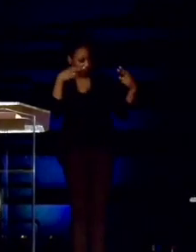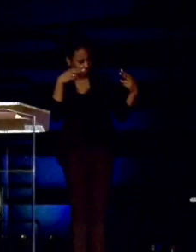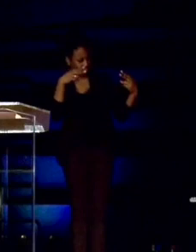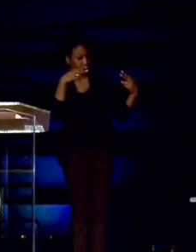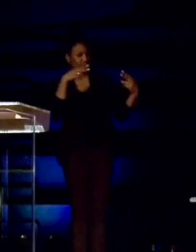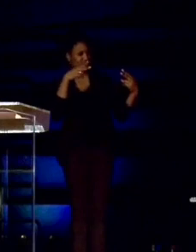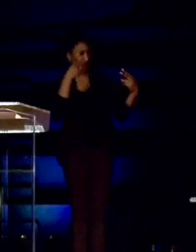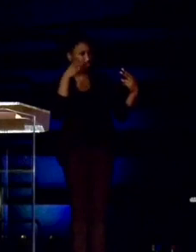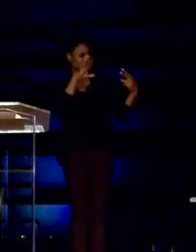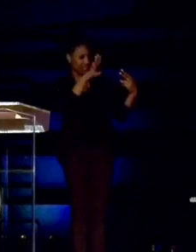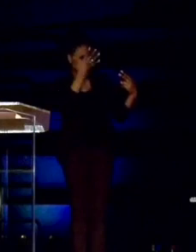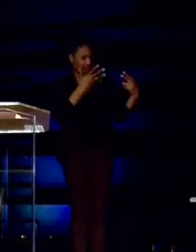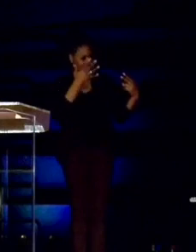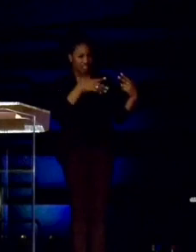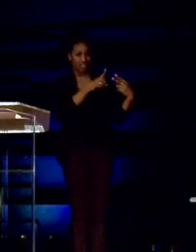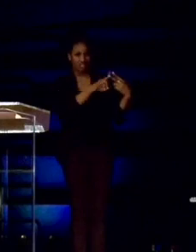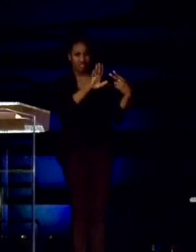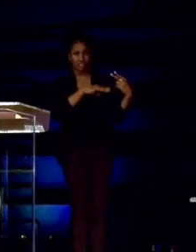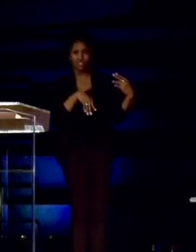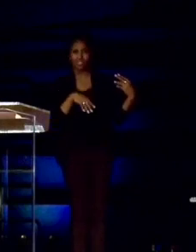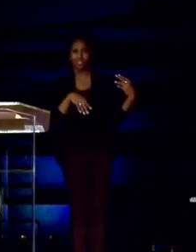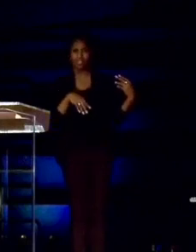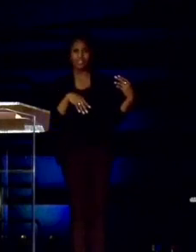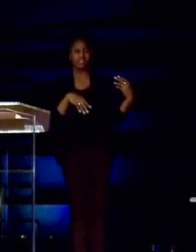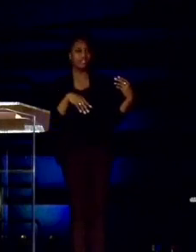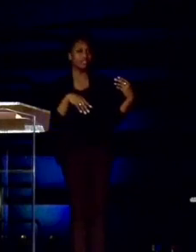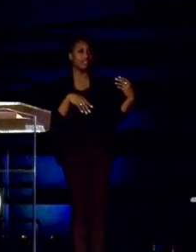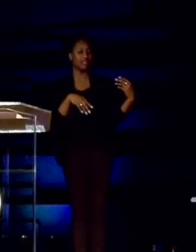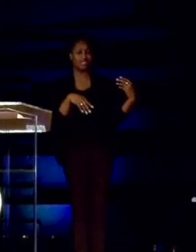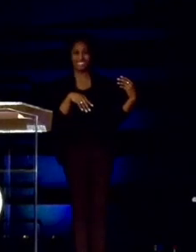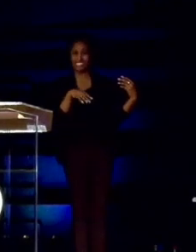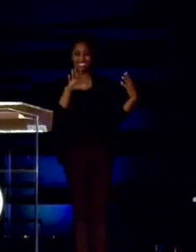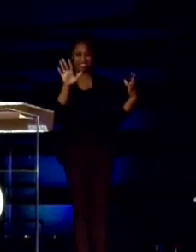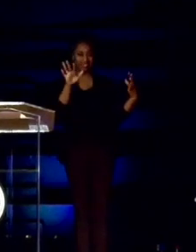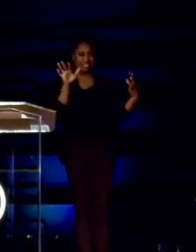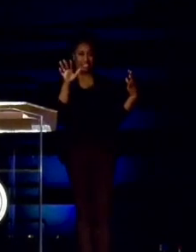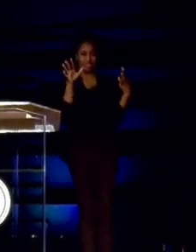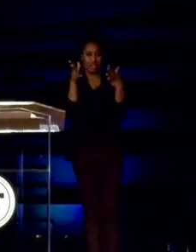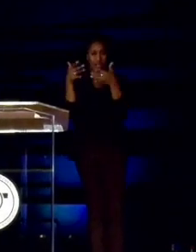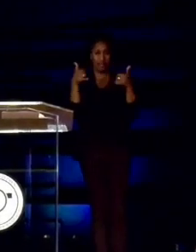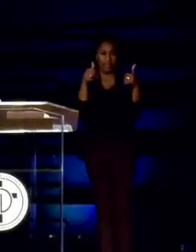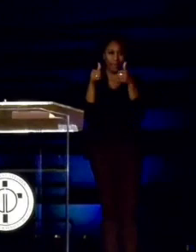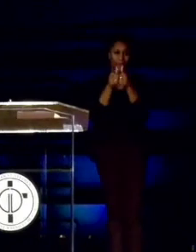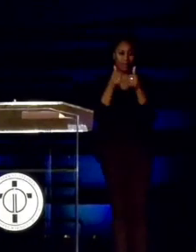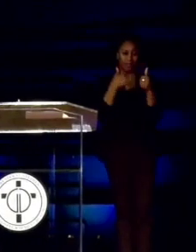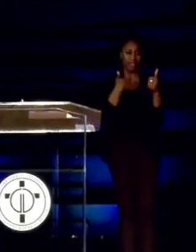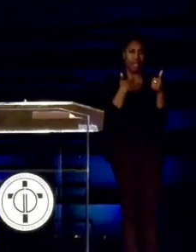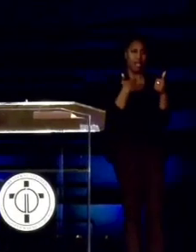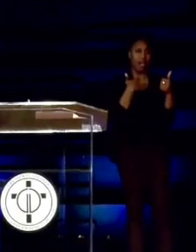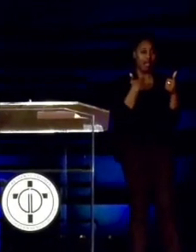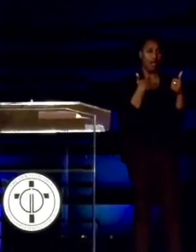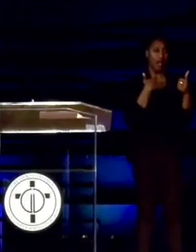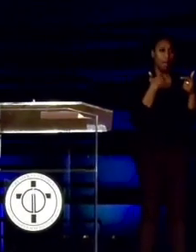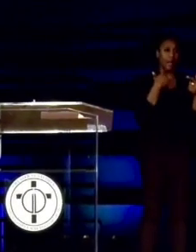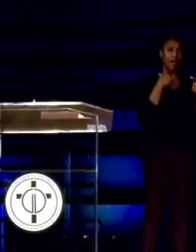Uh-uh. Don't try and play me like that now, Thomas. Close your mouth.